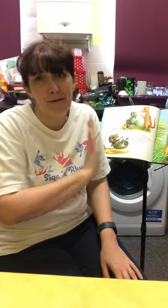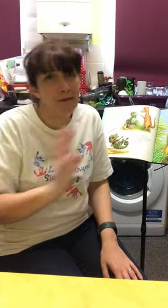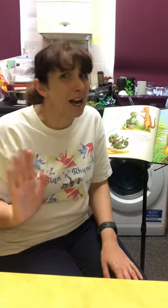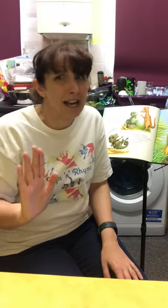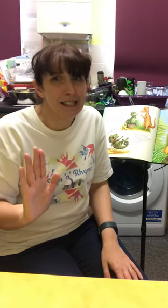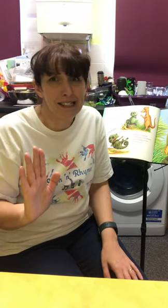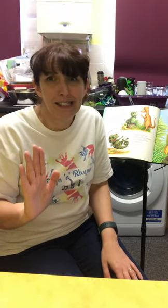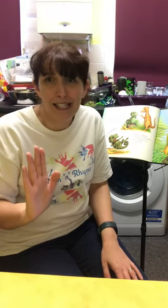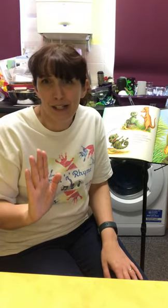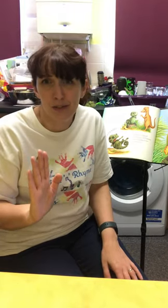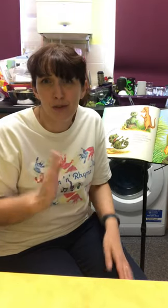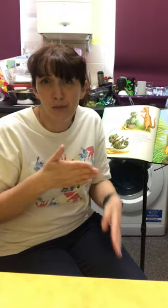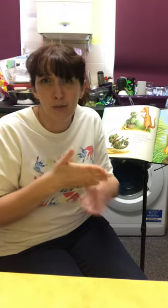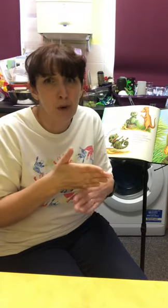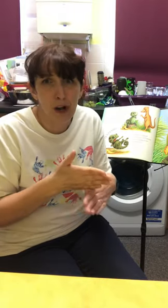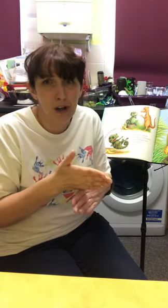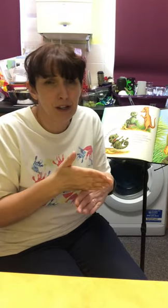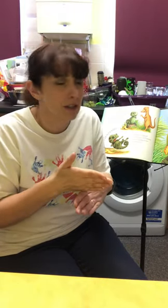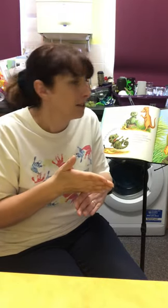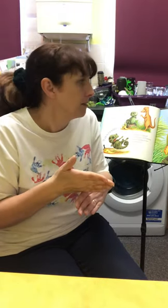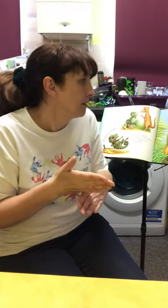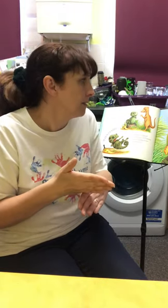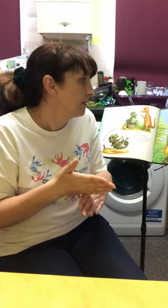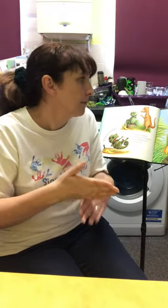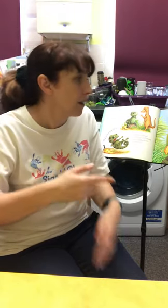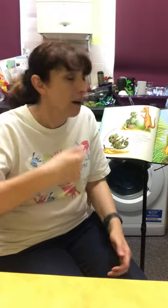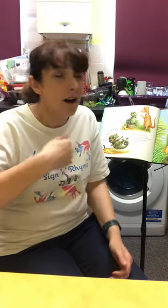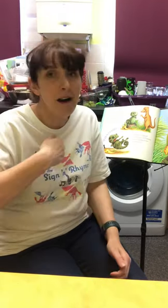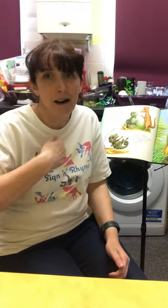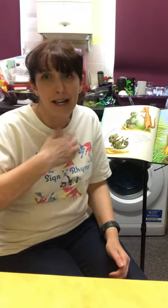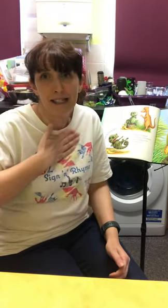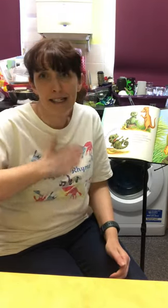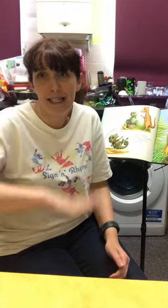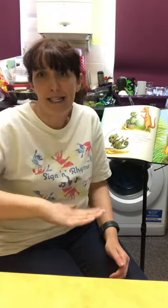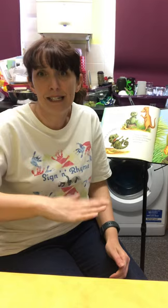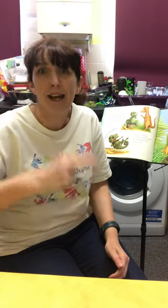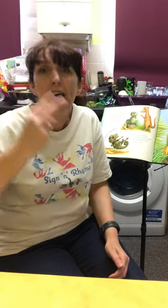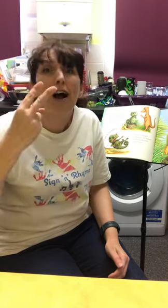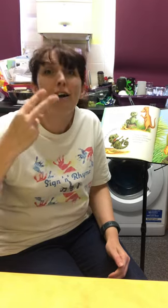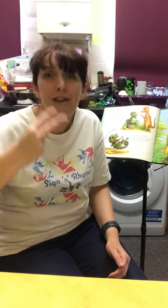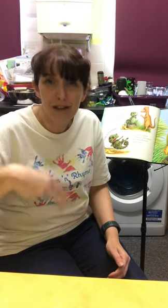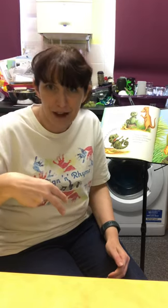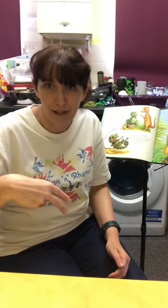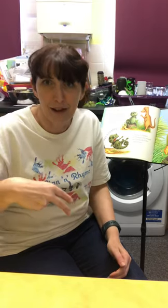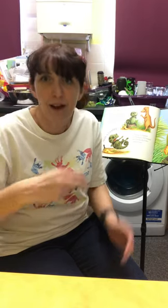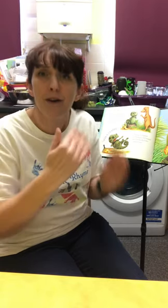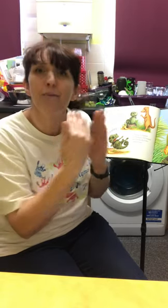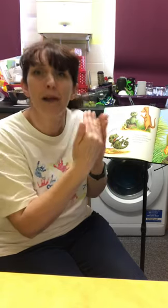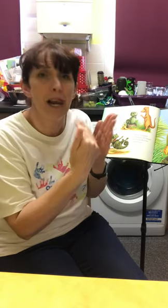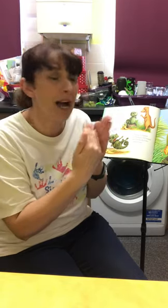that didn't work. I need another plan.